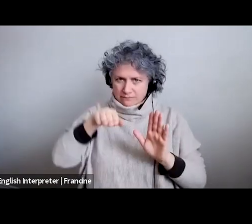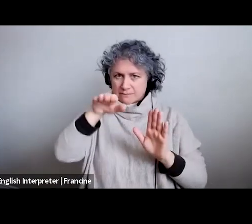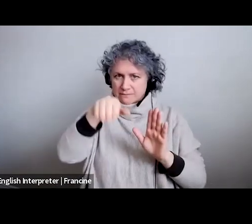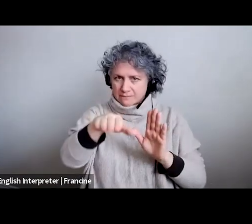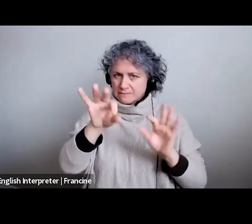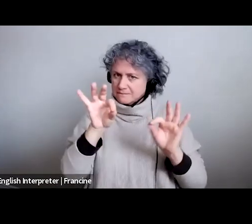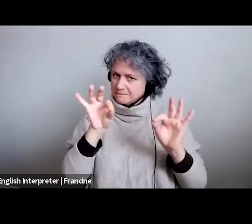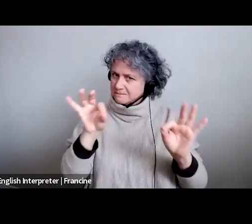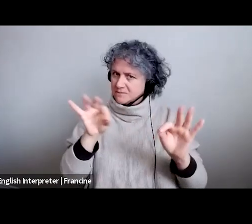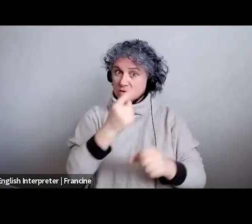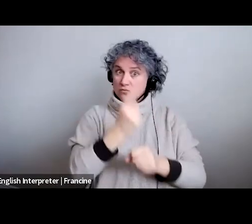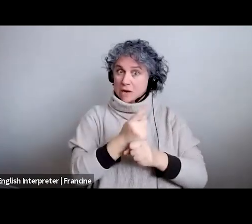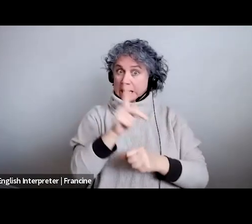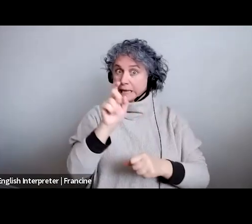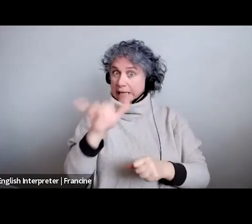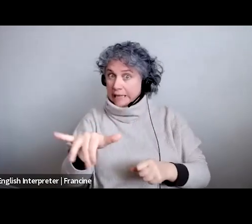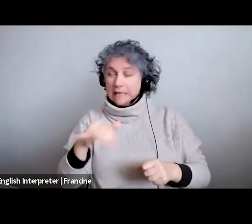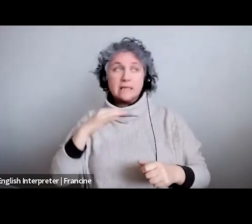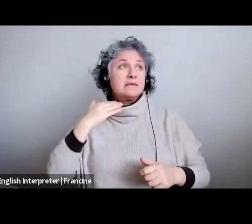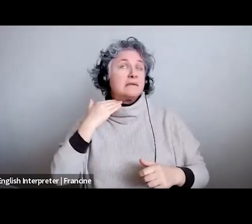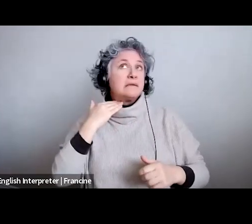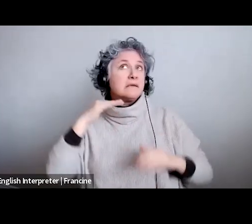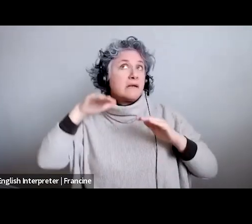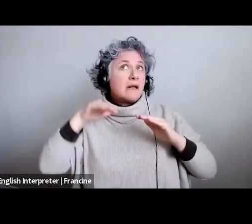starting in the right key for the particular song